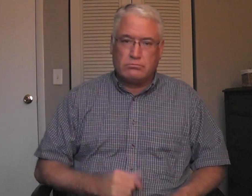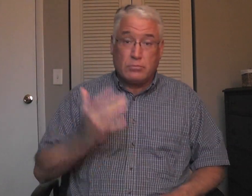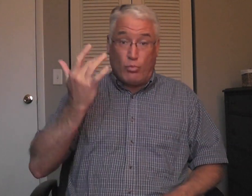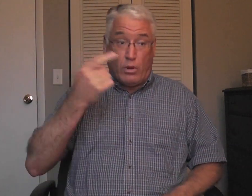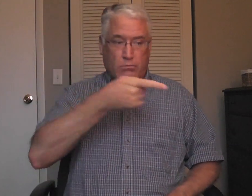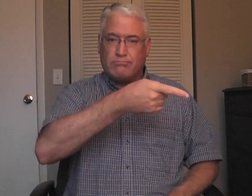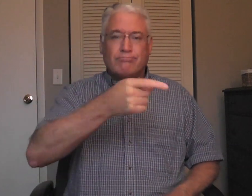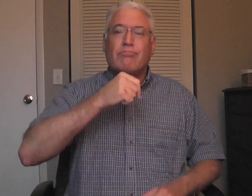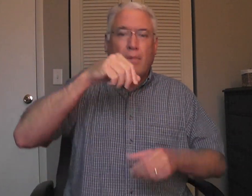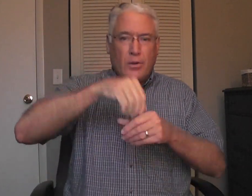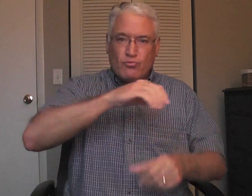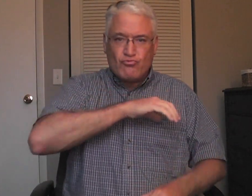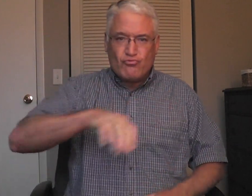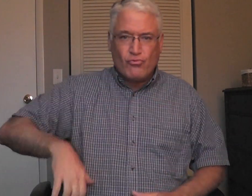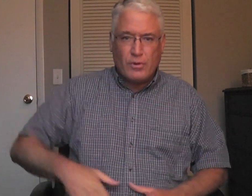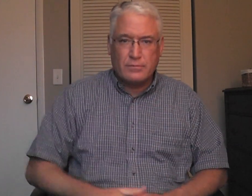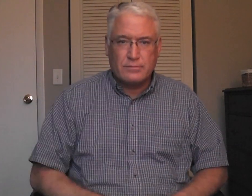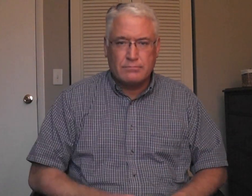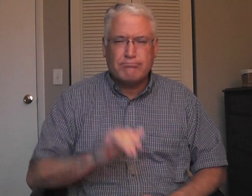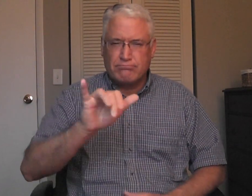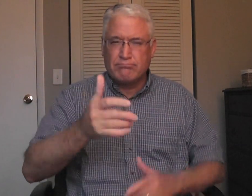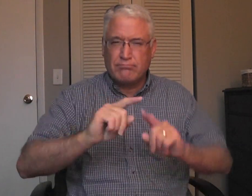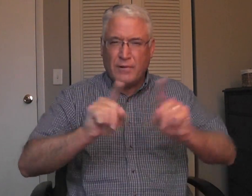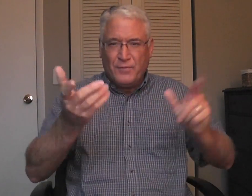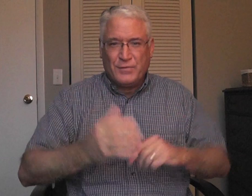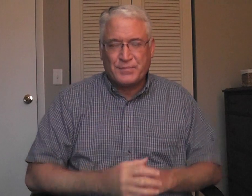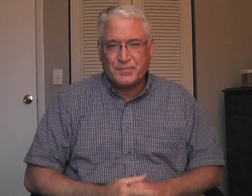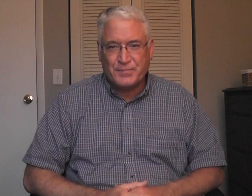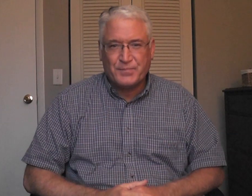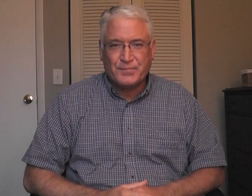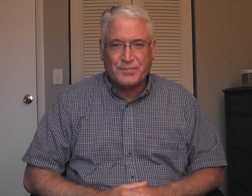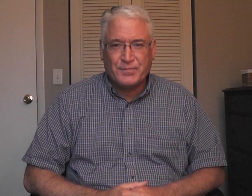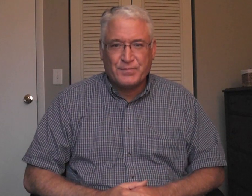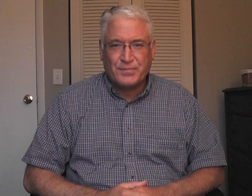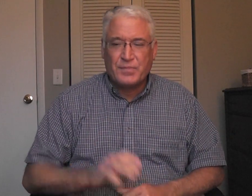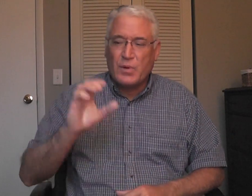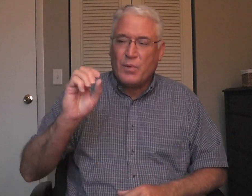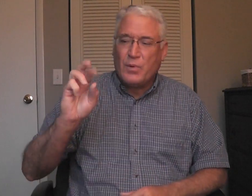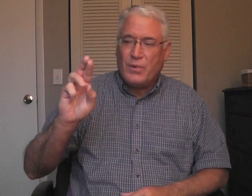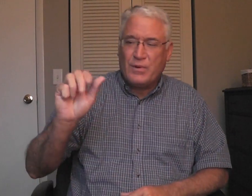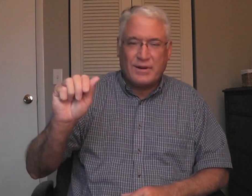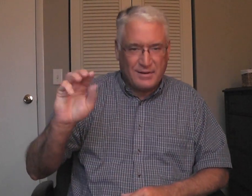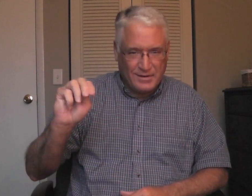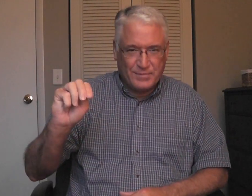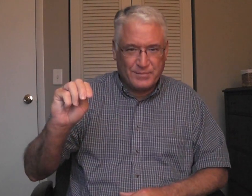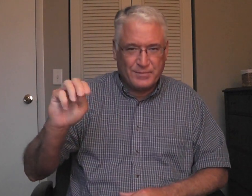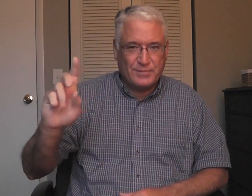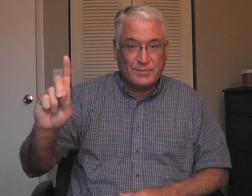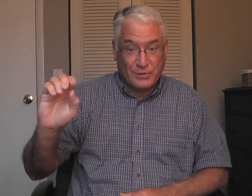God look at them? Is He pleased? No. Because they're not in Christ. That's the reason. Quarantio.